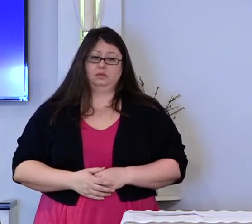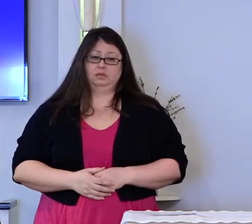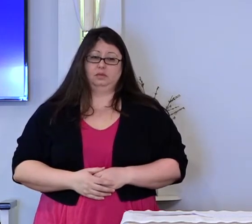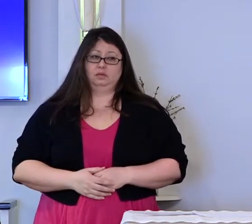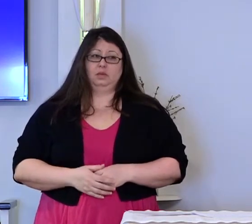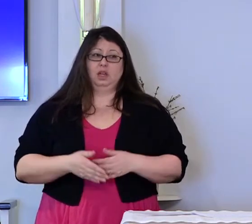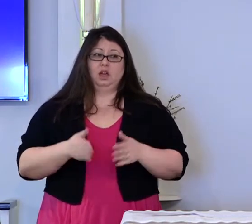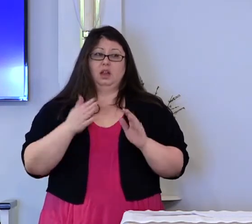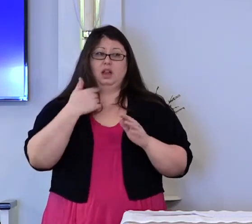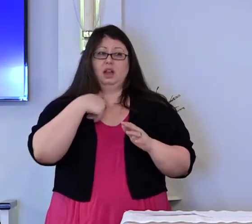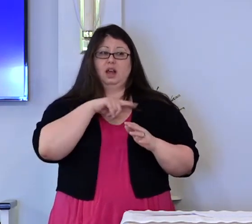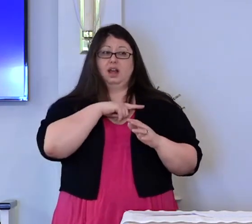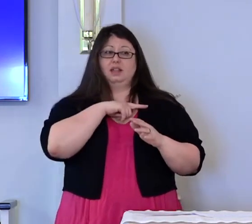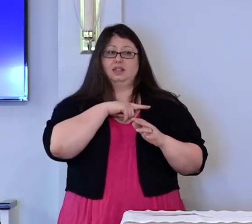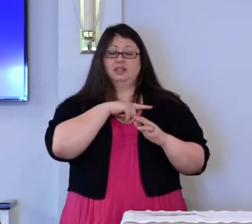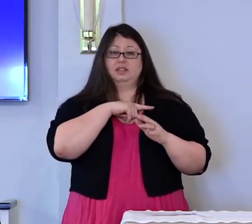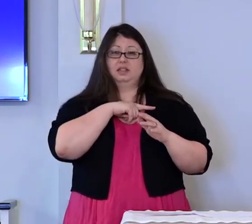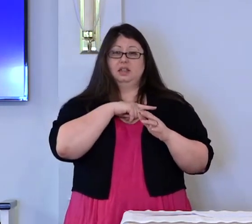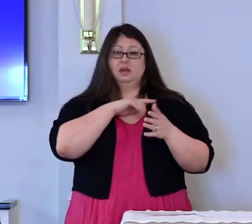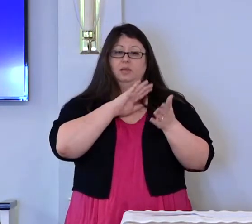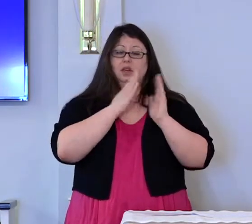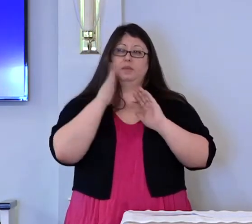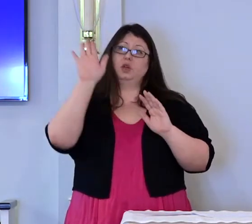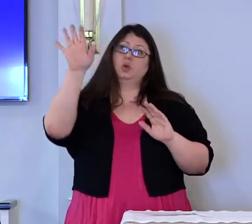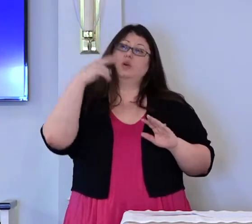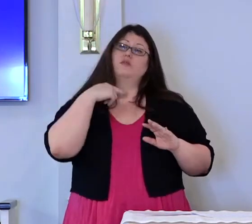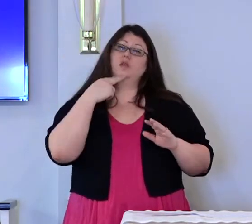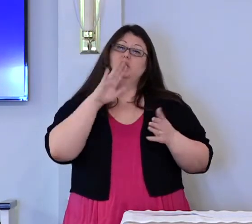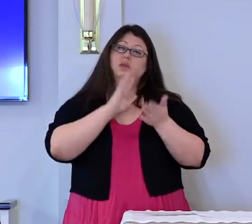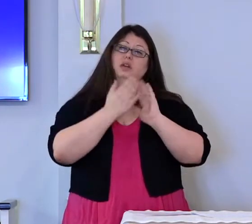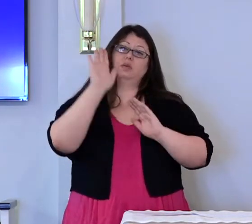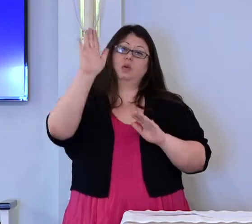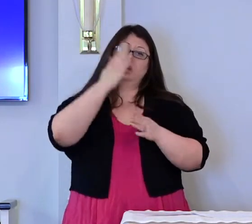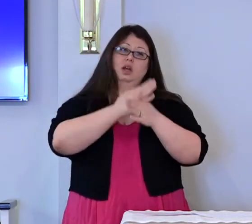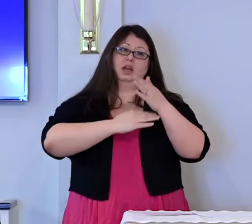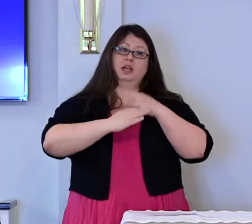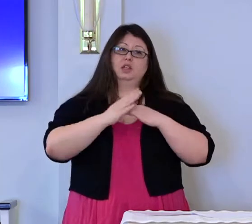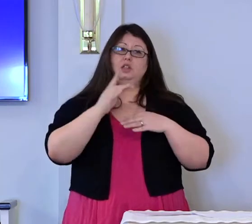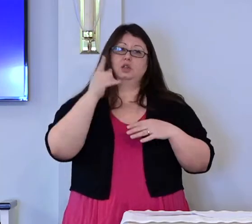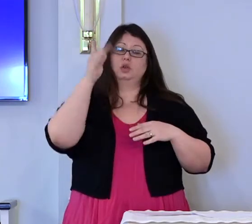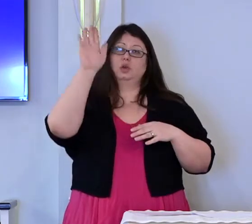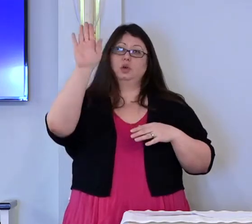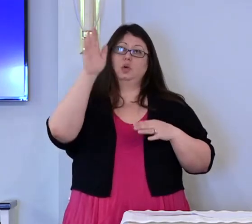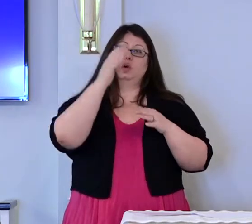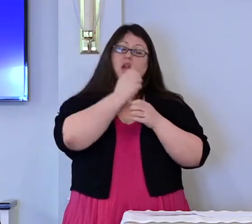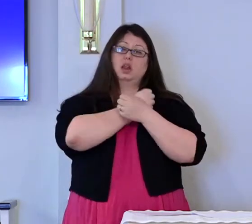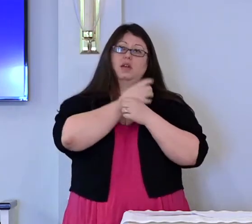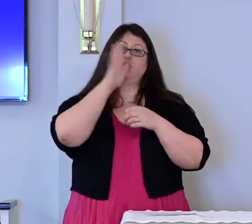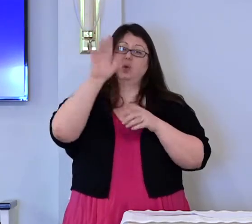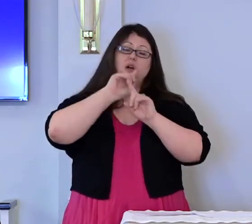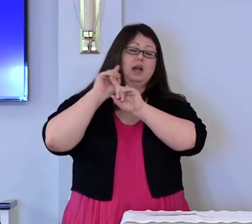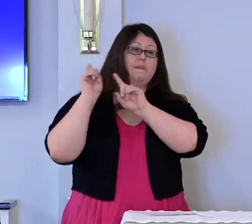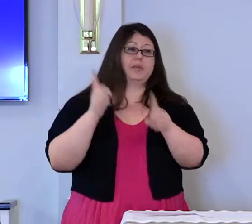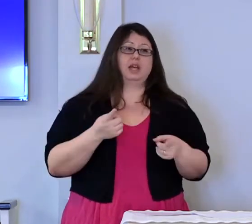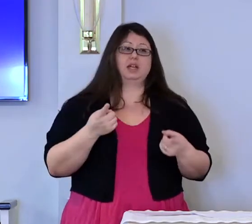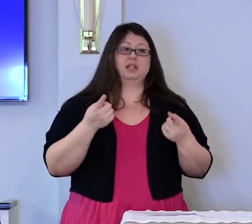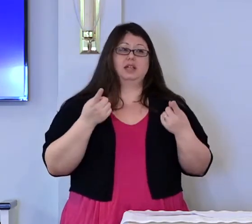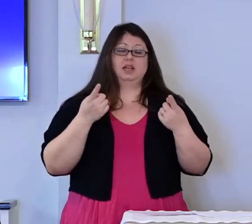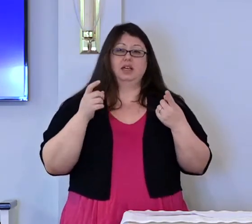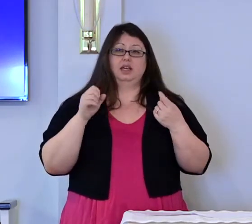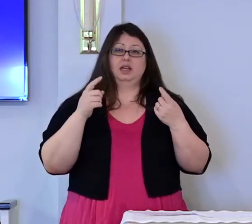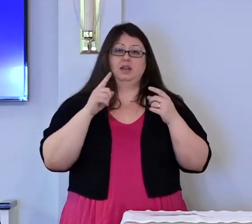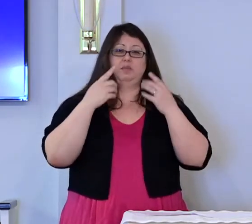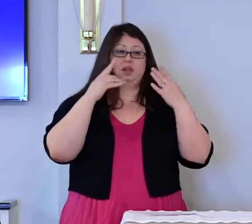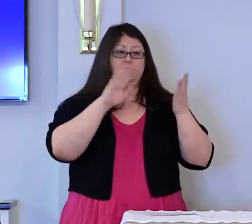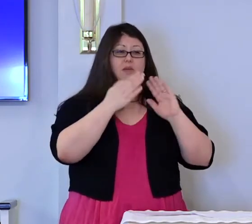Let us be your voice and your hands that your love and your commands may be known